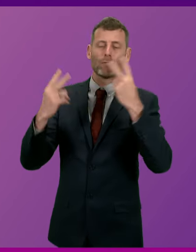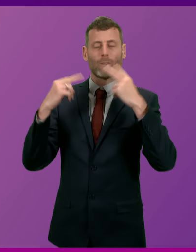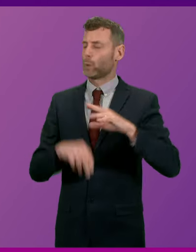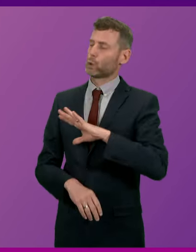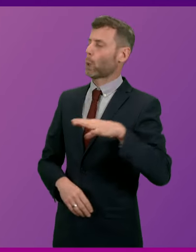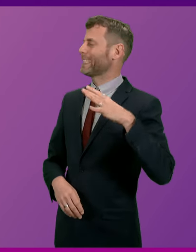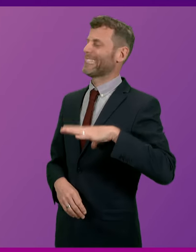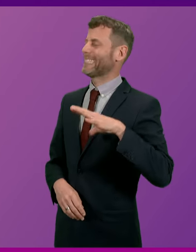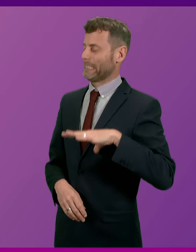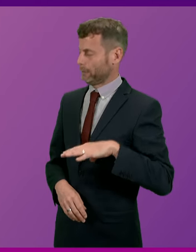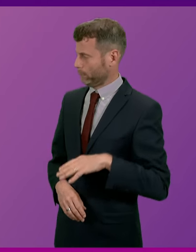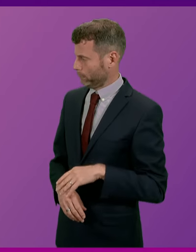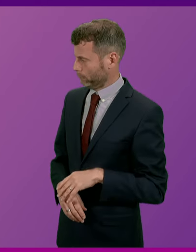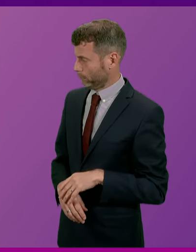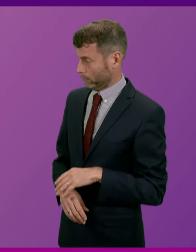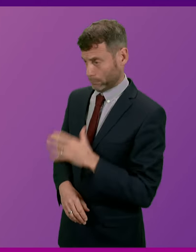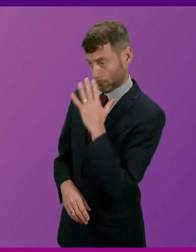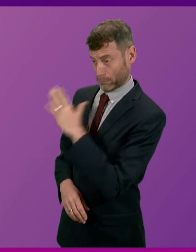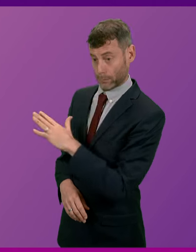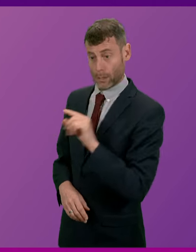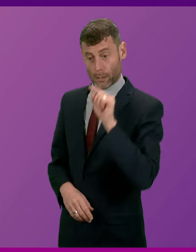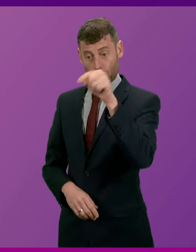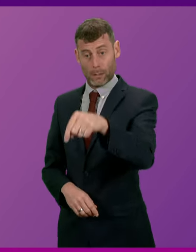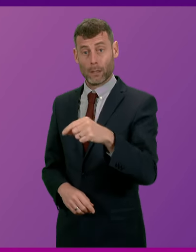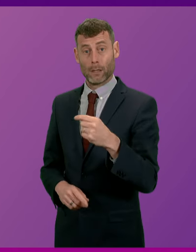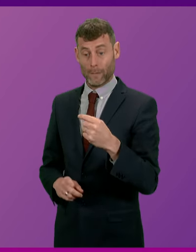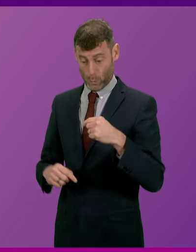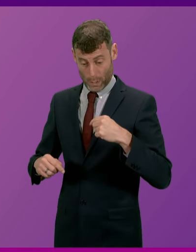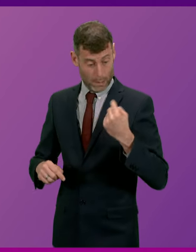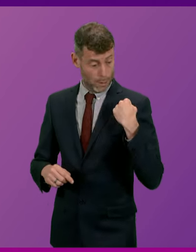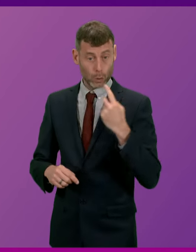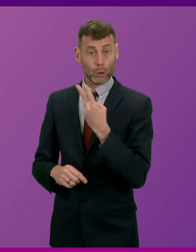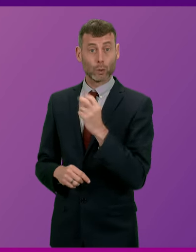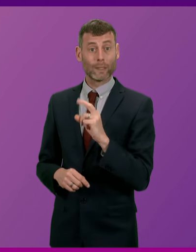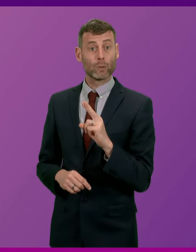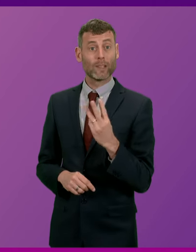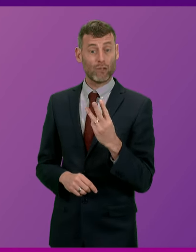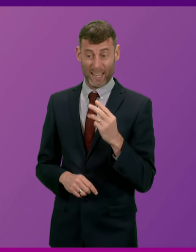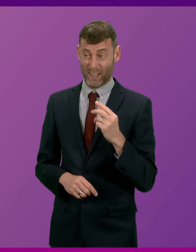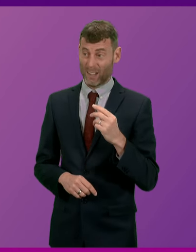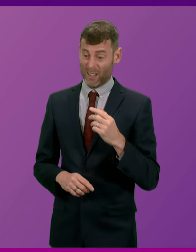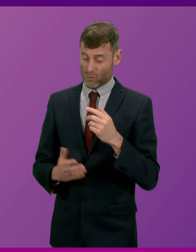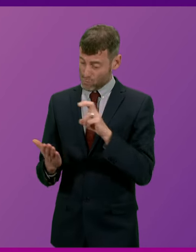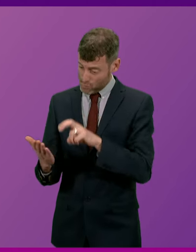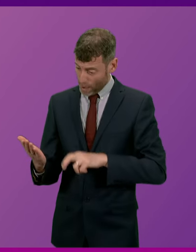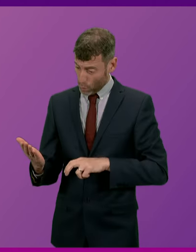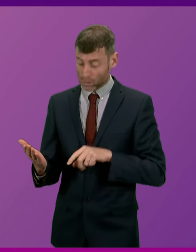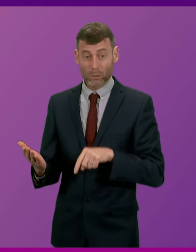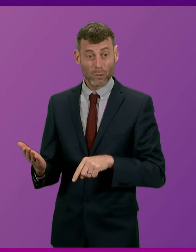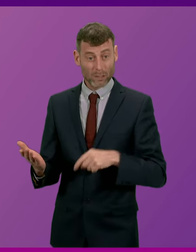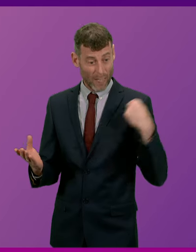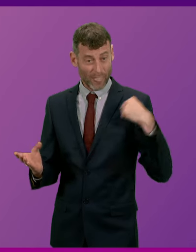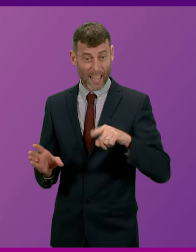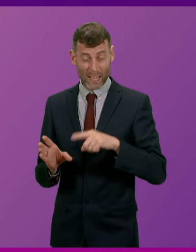language when 2023 was the hottest year on record, when we've seen extreme